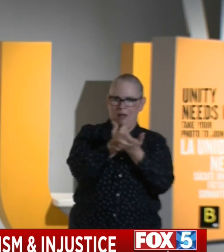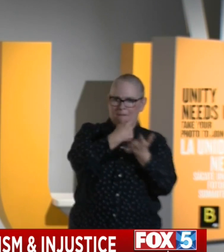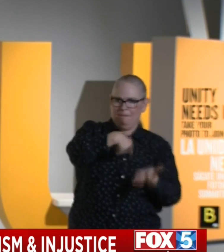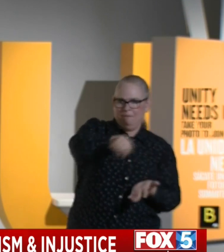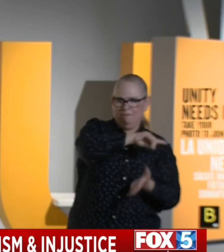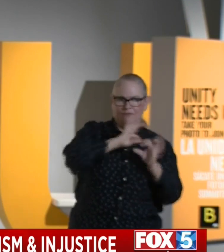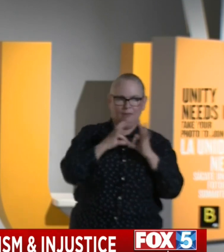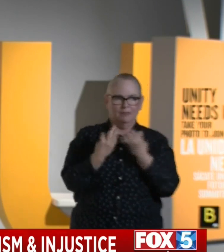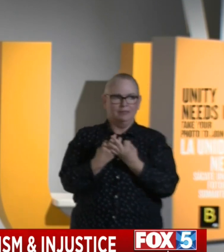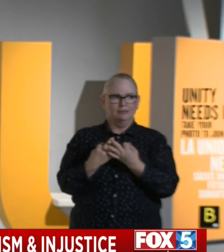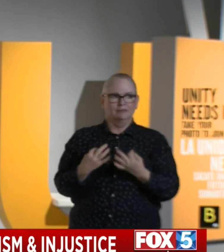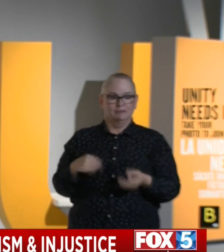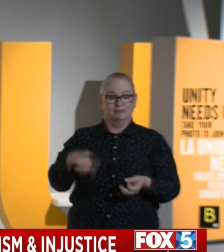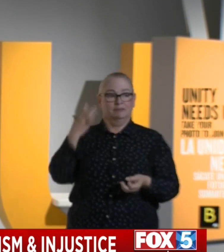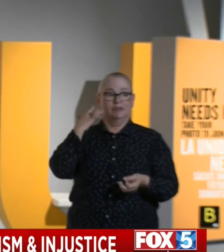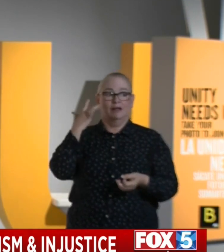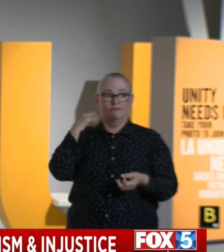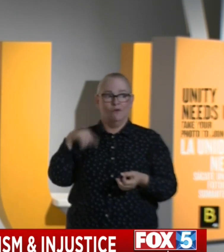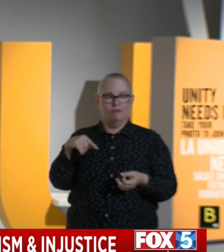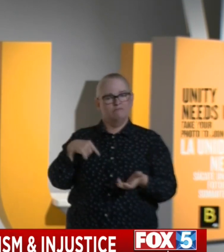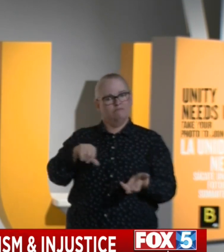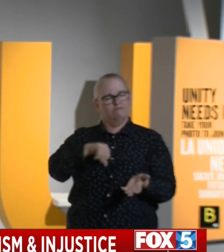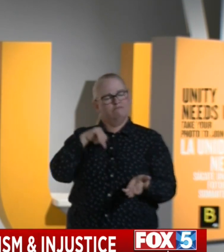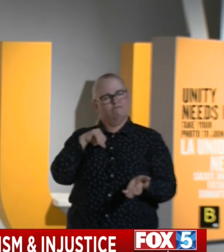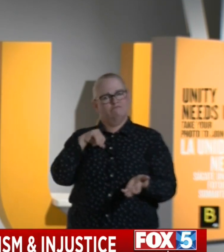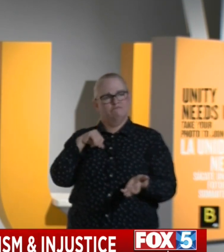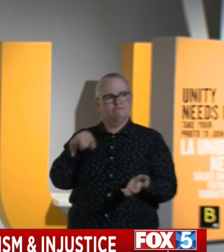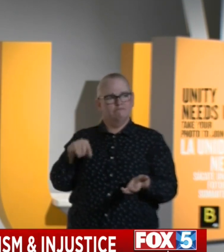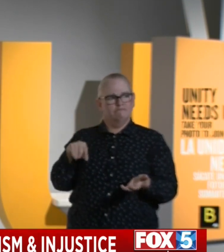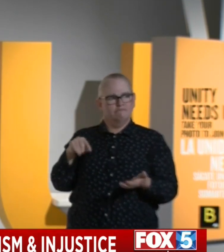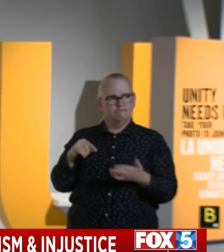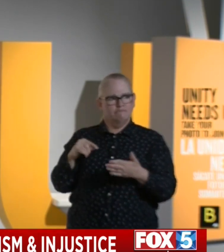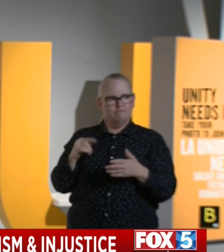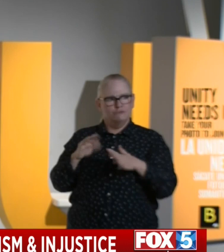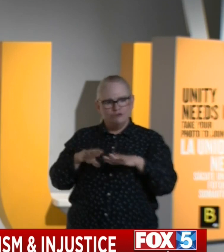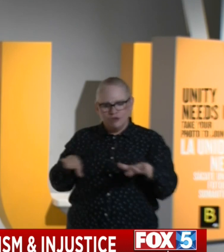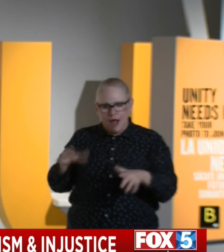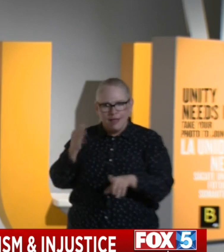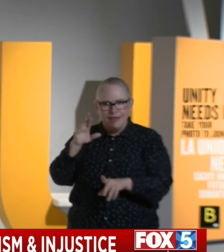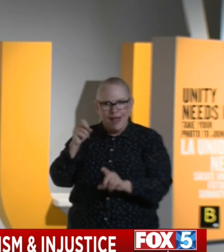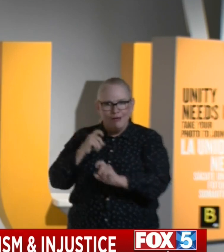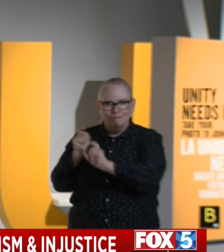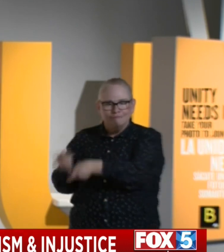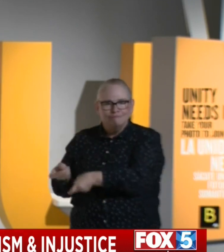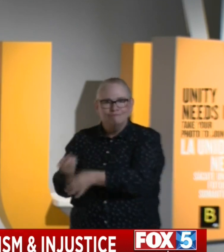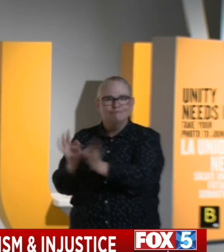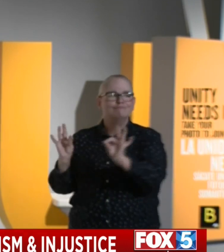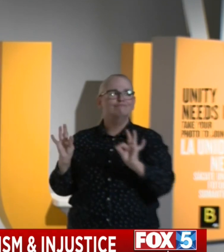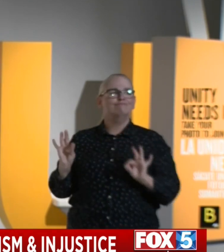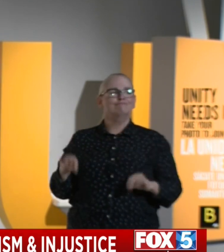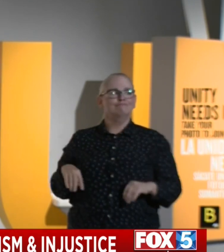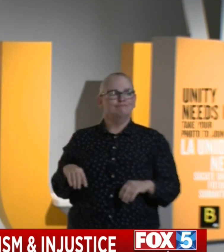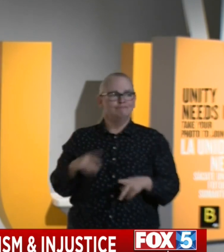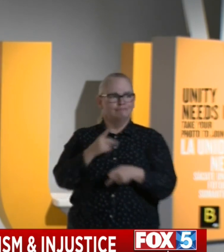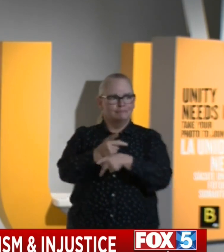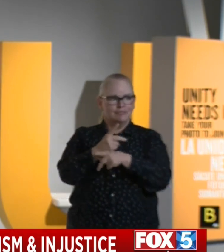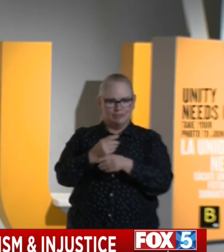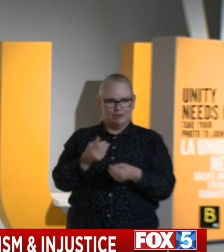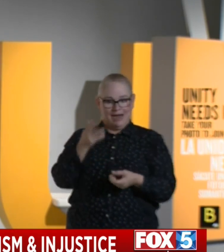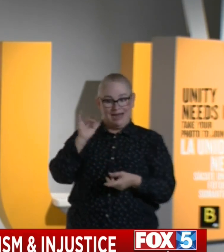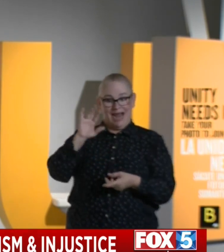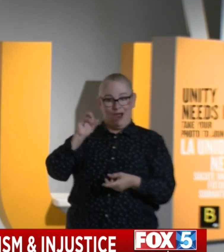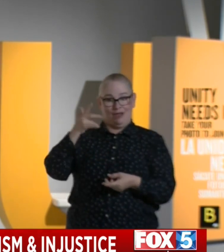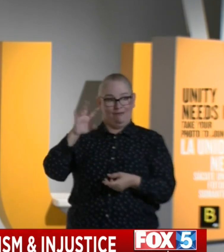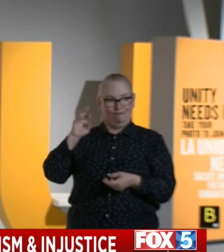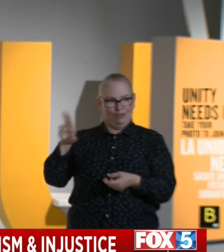state to begin the process of doing more on child care and empowering caregivers by organizing caregivers and giving